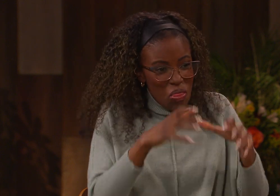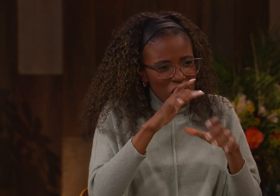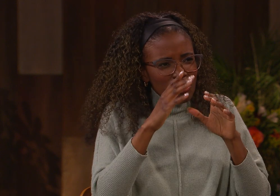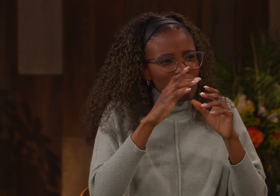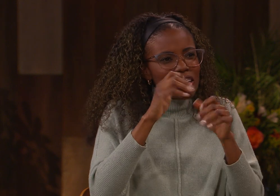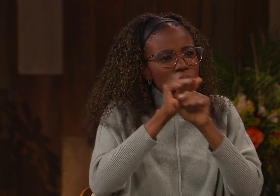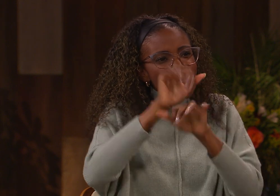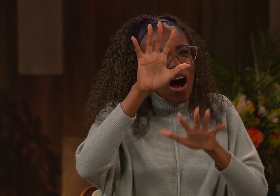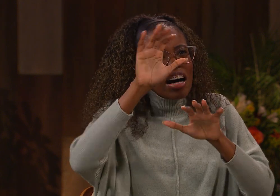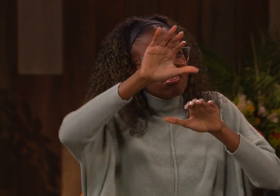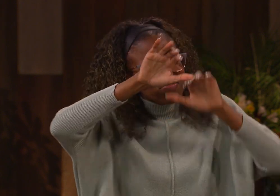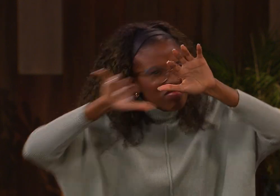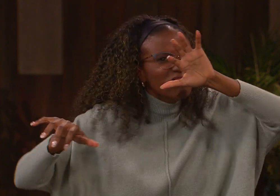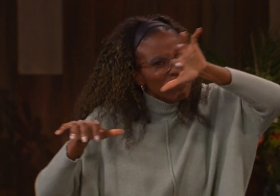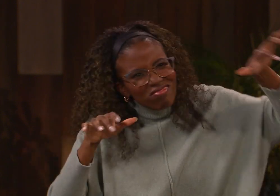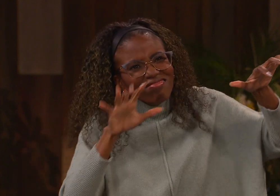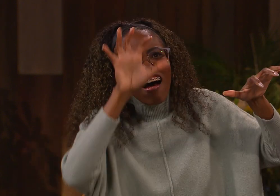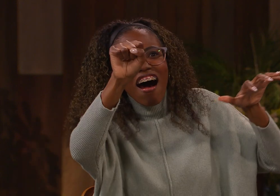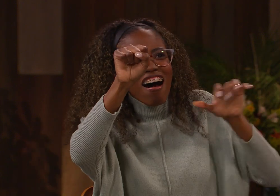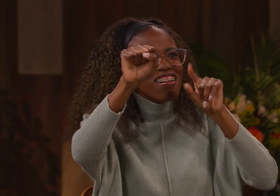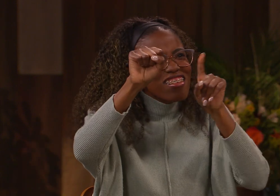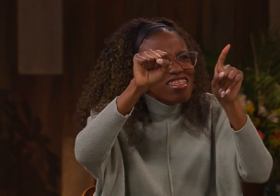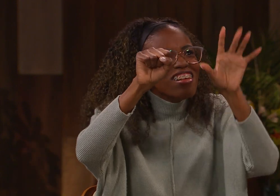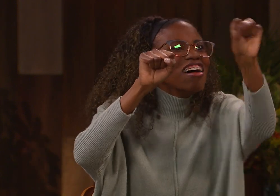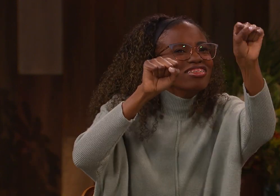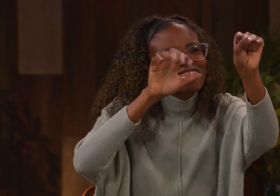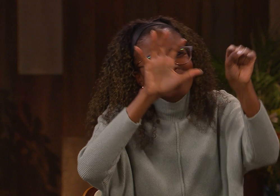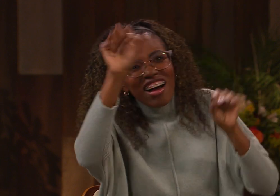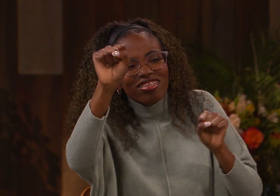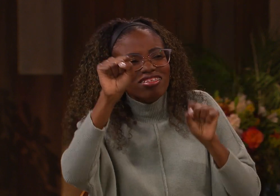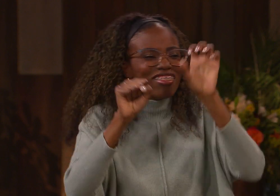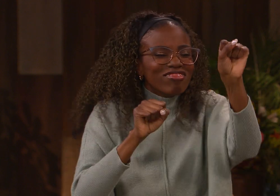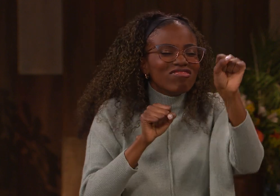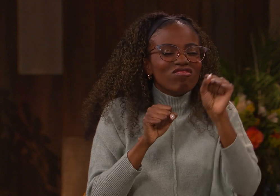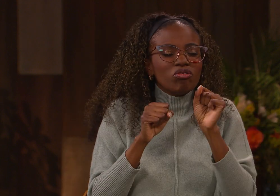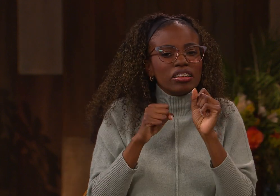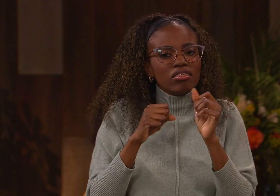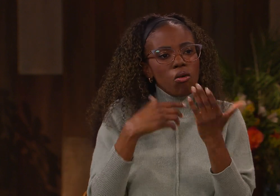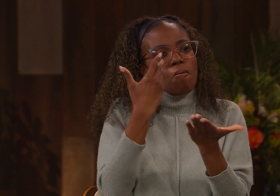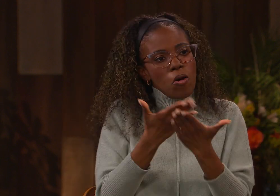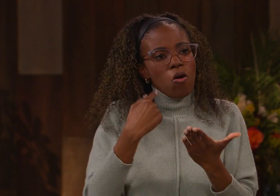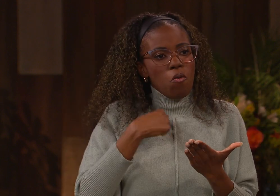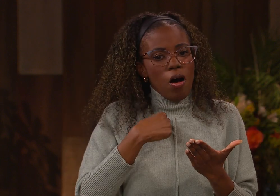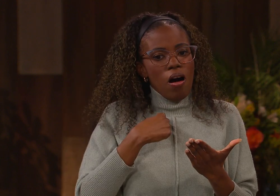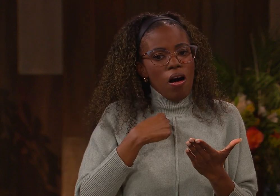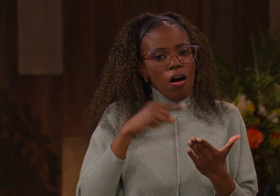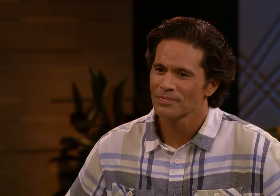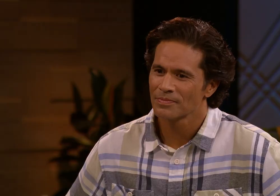you know, that even though we have those stumbling blocks, we can climb that mountain, we can get up, we can find footholds and handholds to help